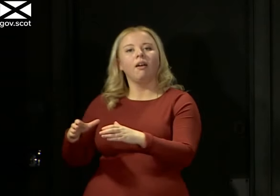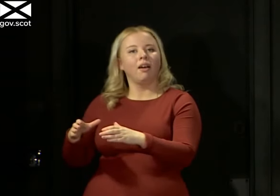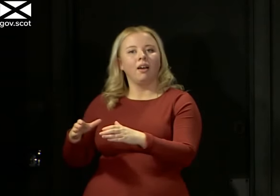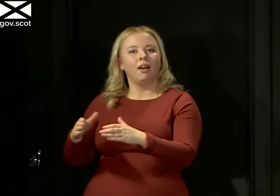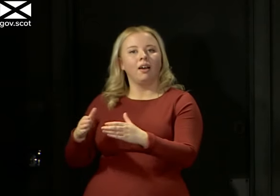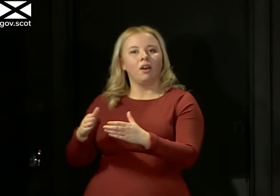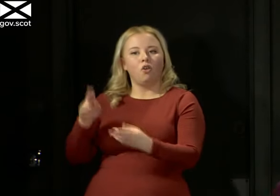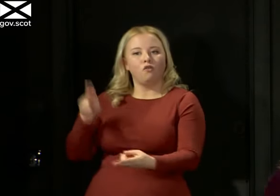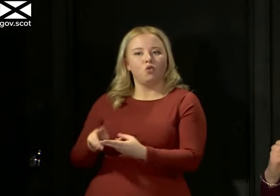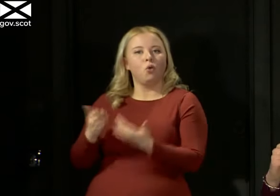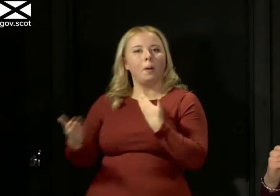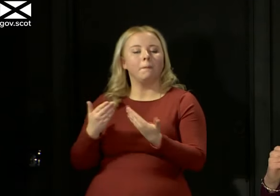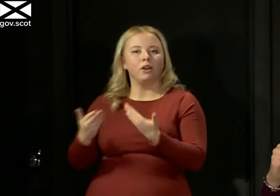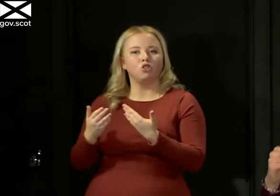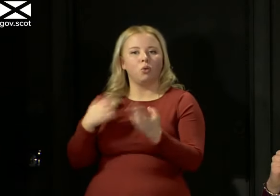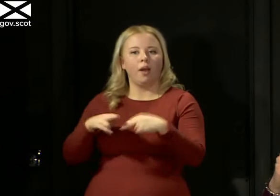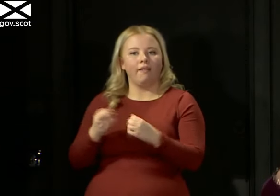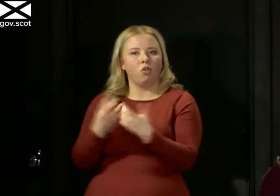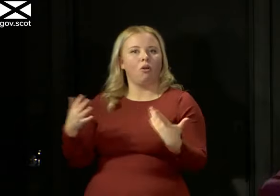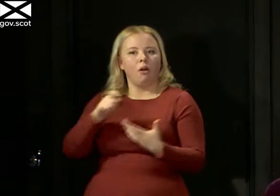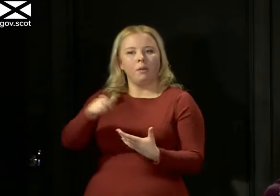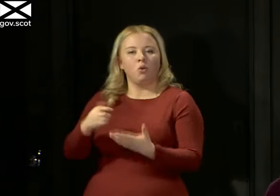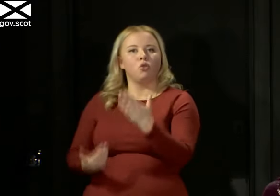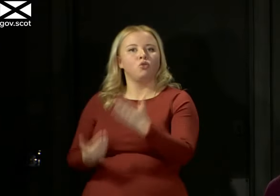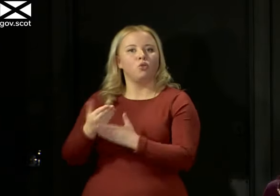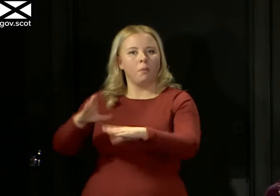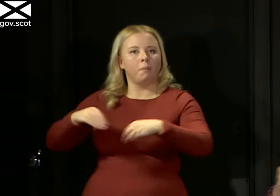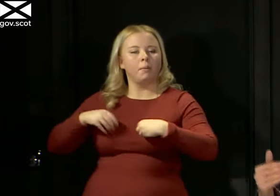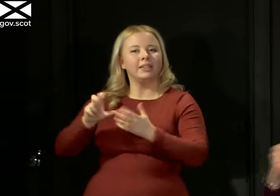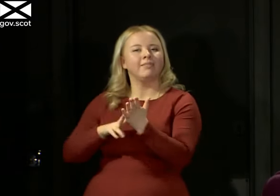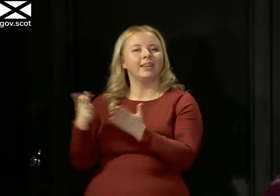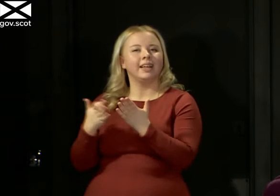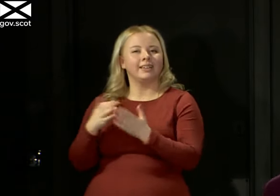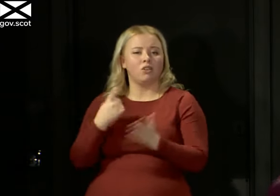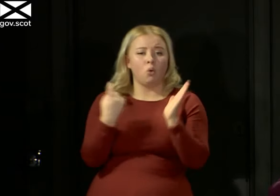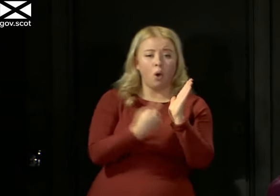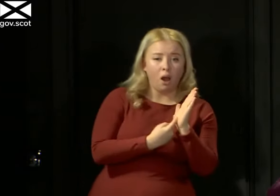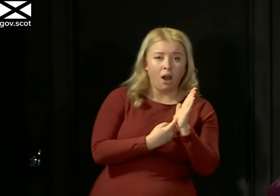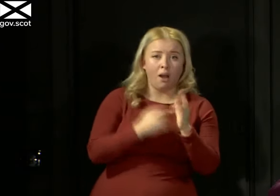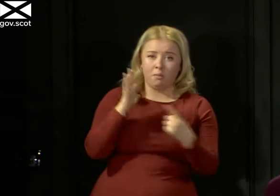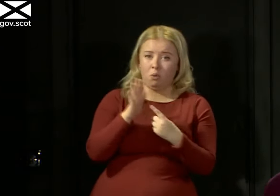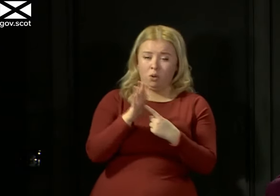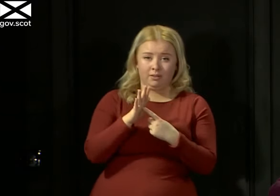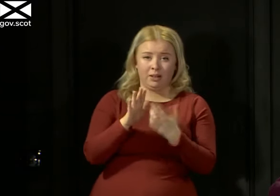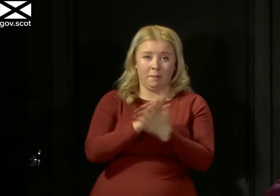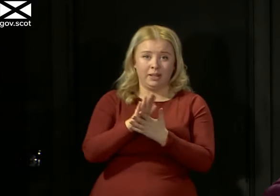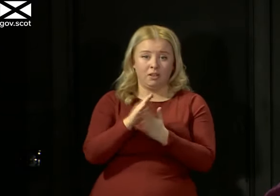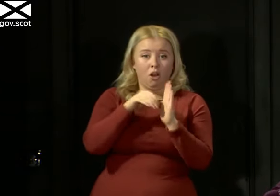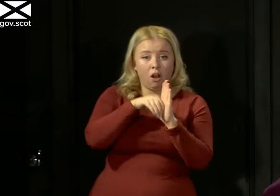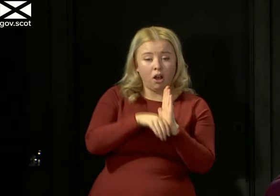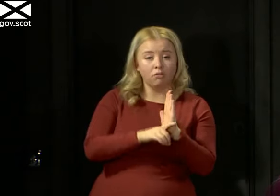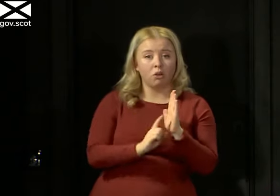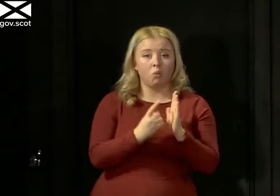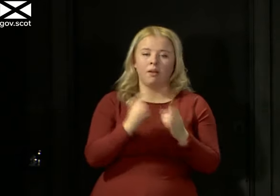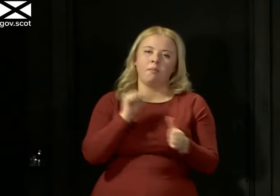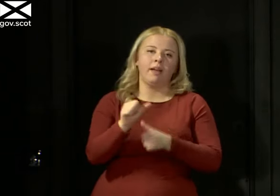fewer at the lower incidence than at the higher incidence. So R is really, really important and the lower you get at below 1, the better. But